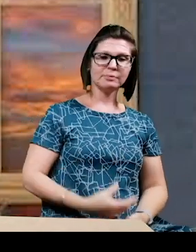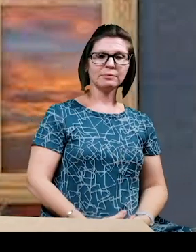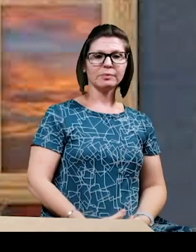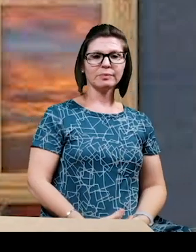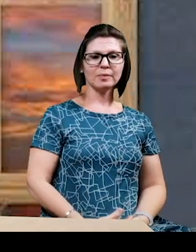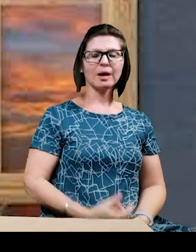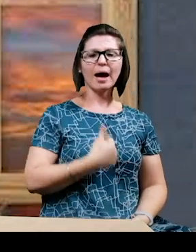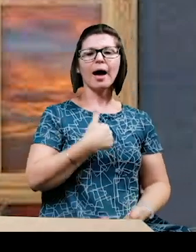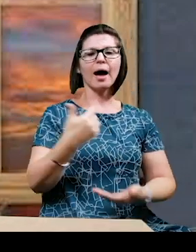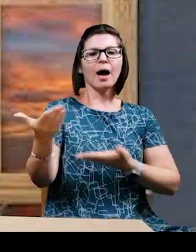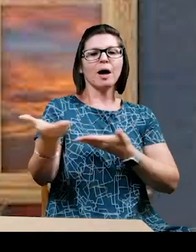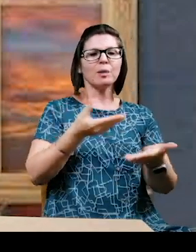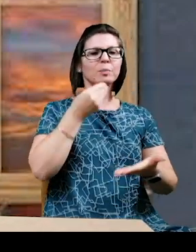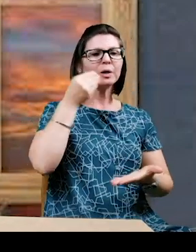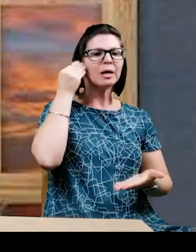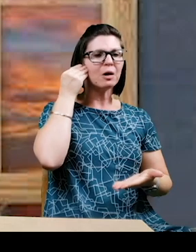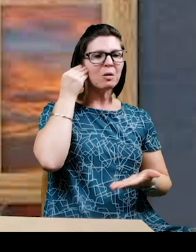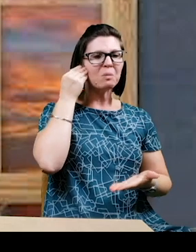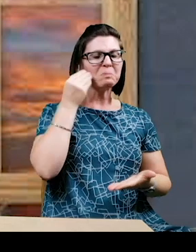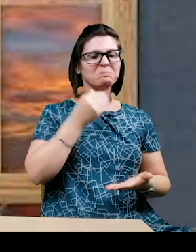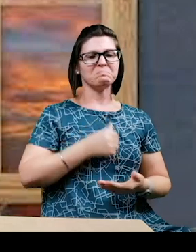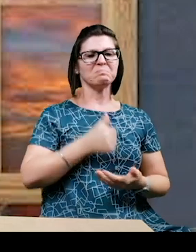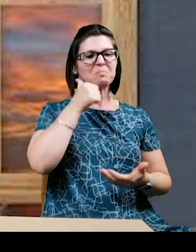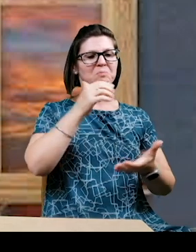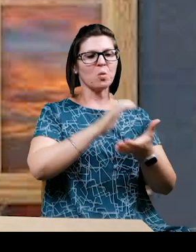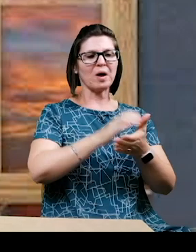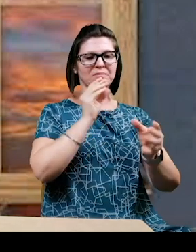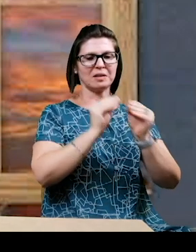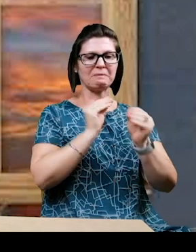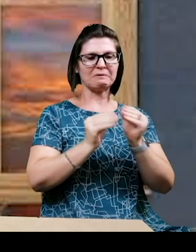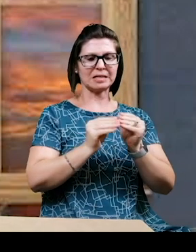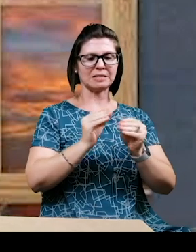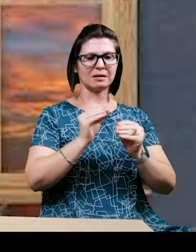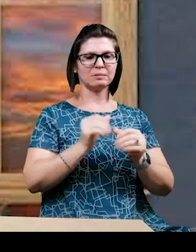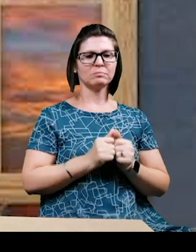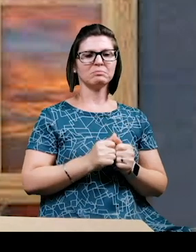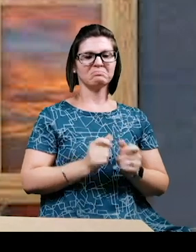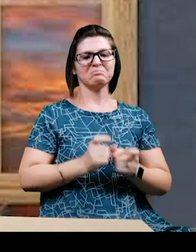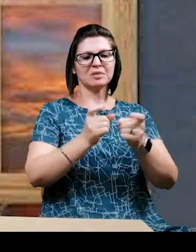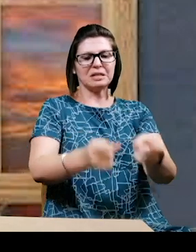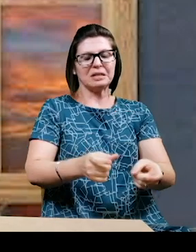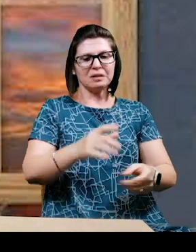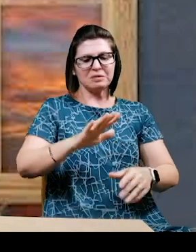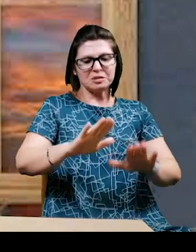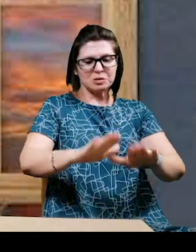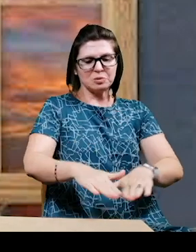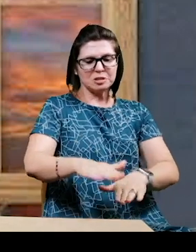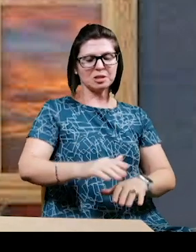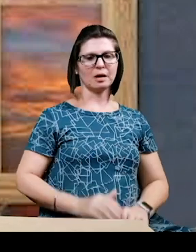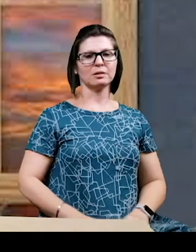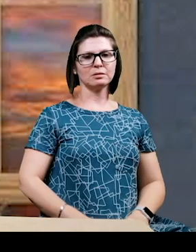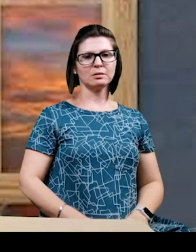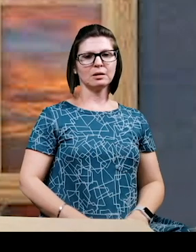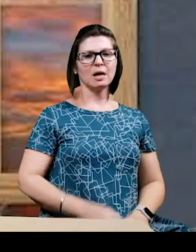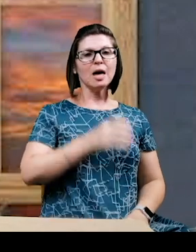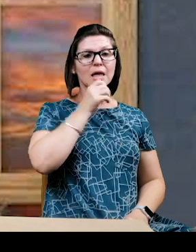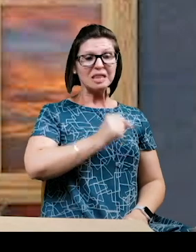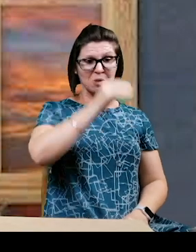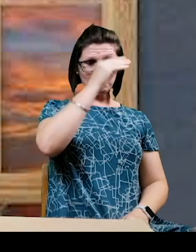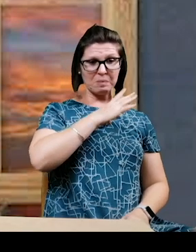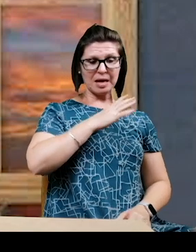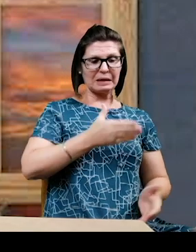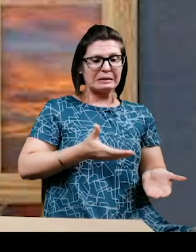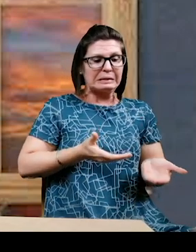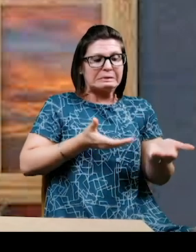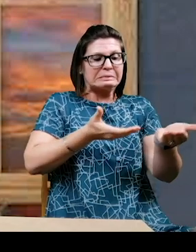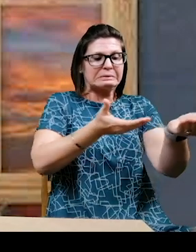I'll take it home to Nellie. Let her fix it up and set it to rights. Give it to some child. The old man placed Edward carefully